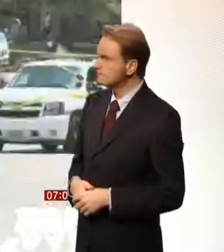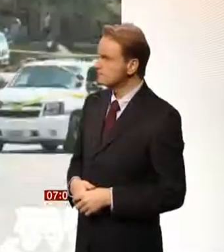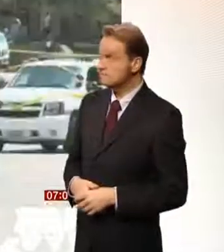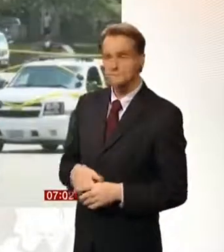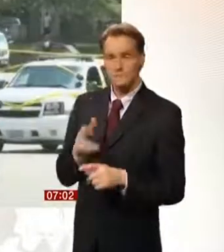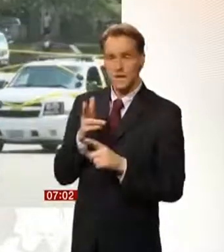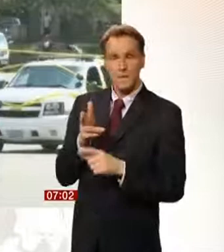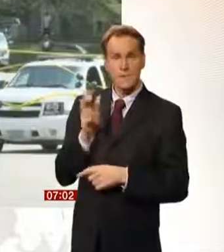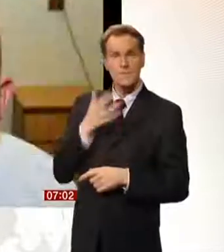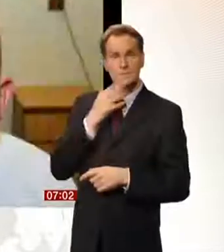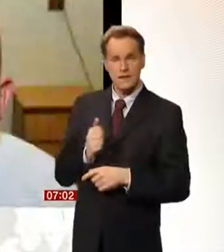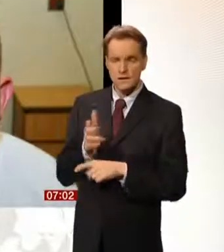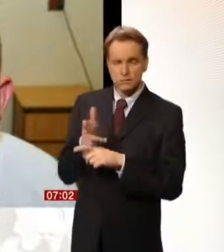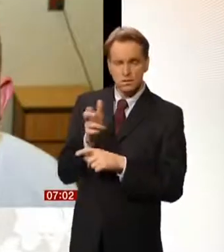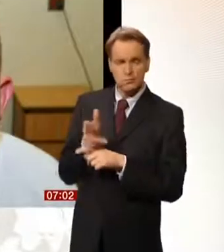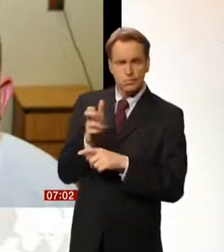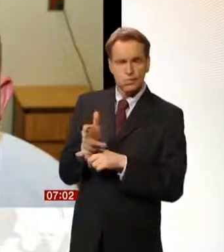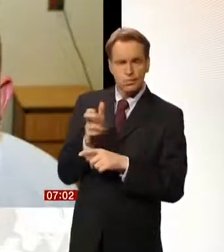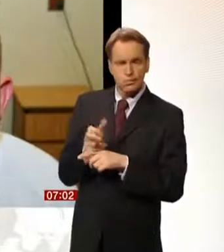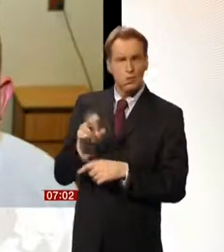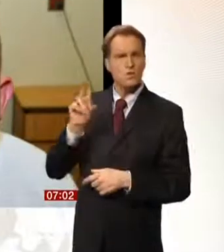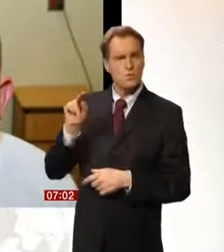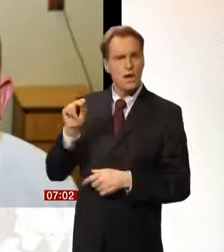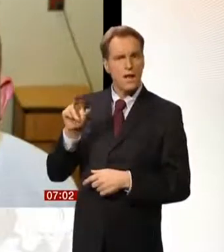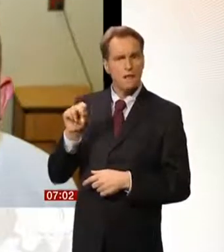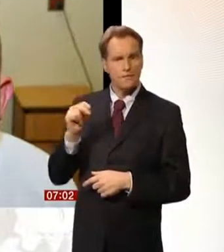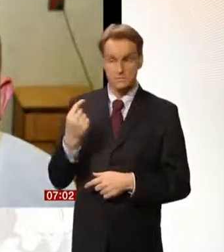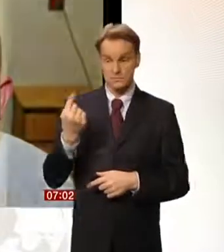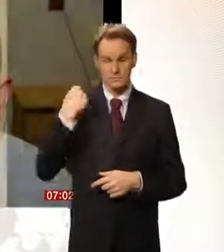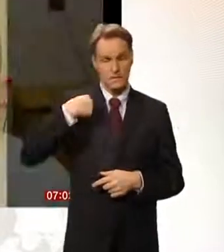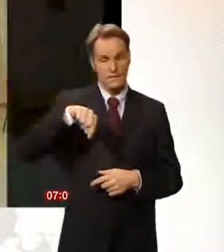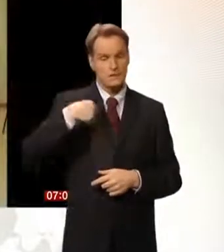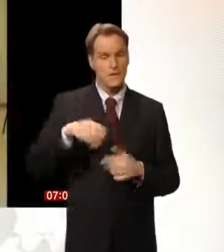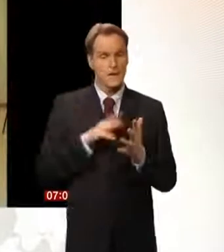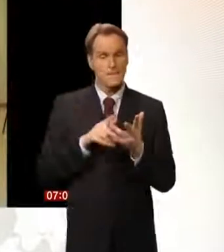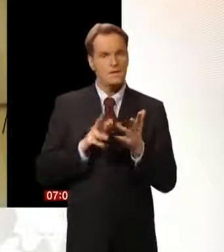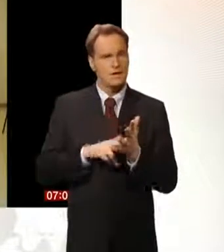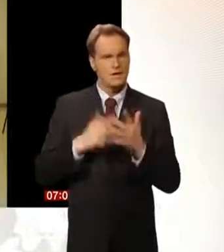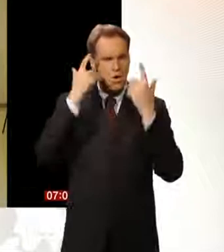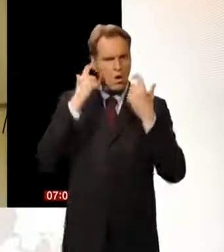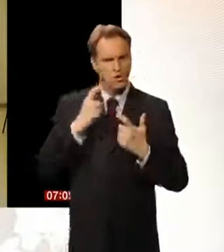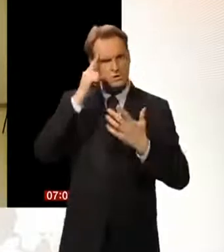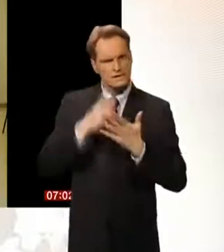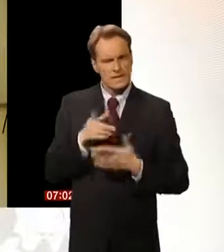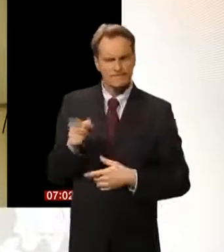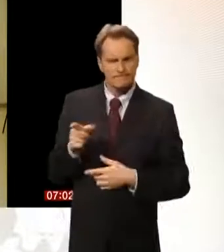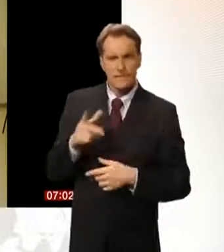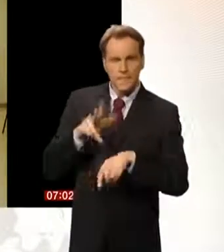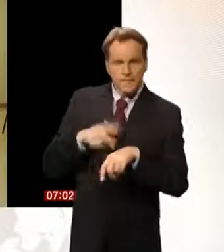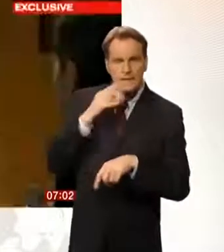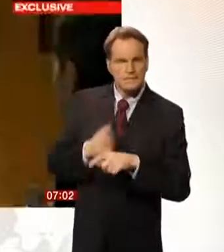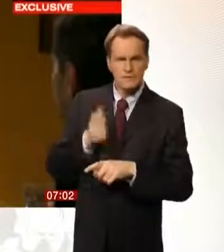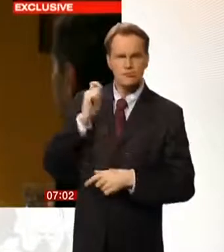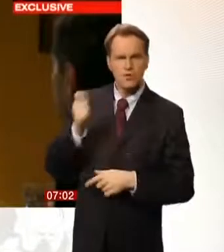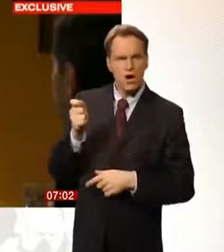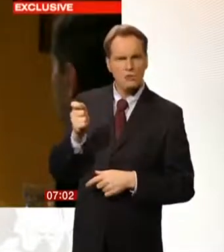at him 12 times. On Monday a grand jury decided not to charge the policeman over the teenager's death. In